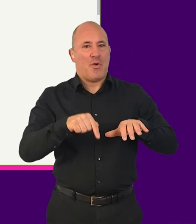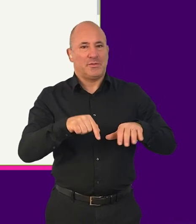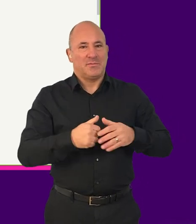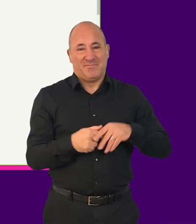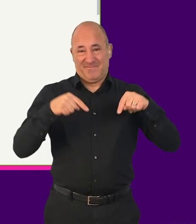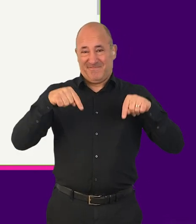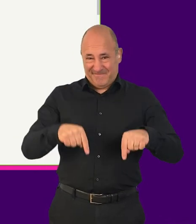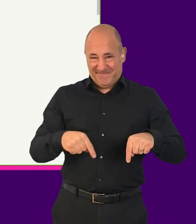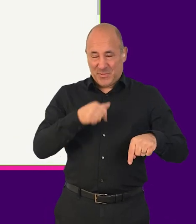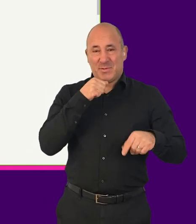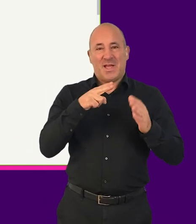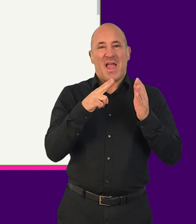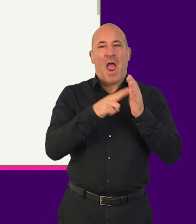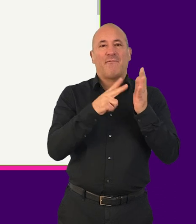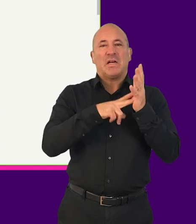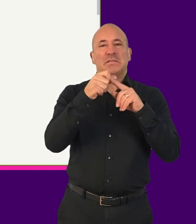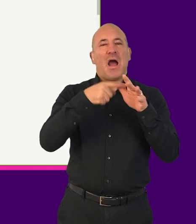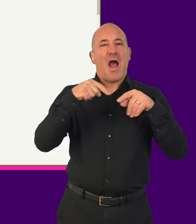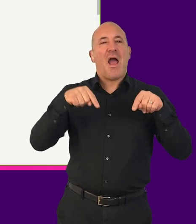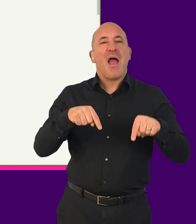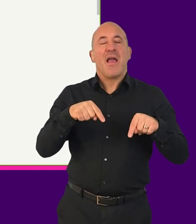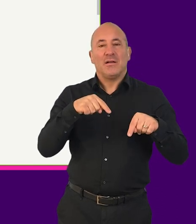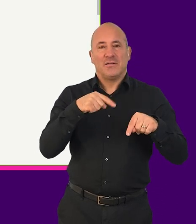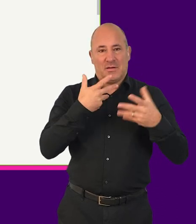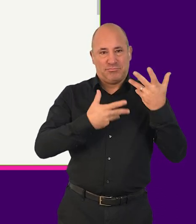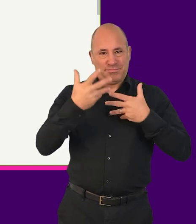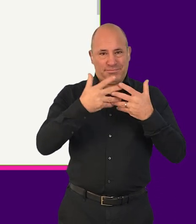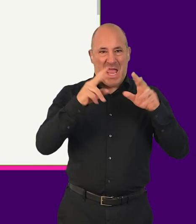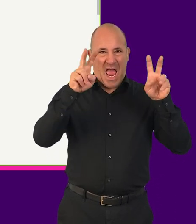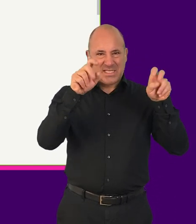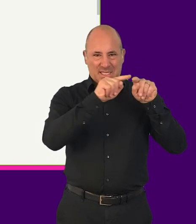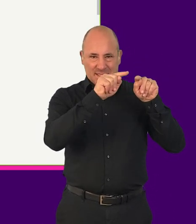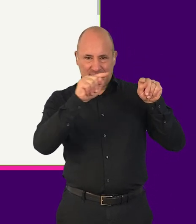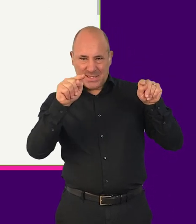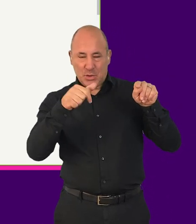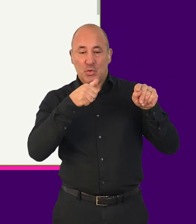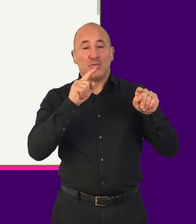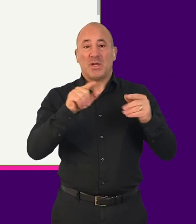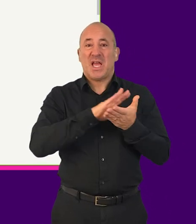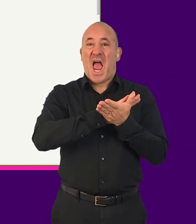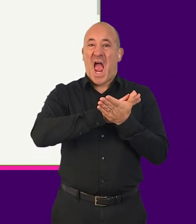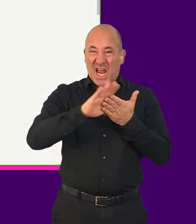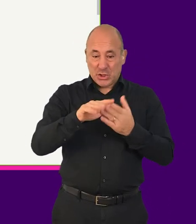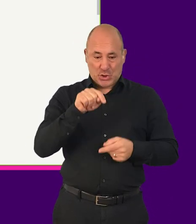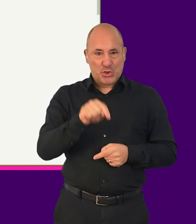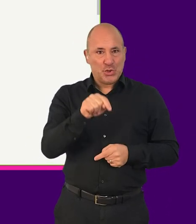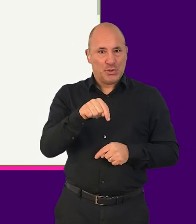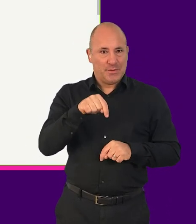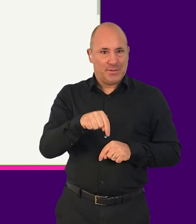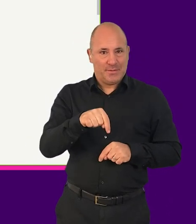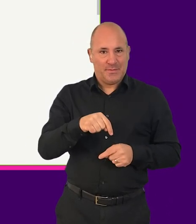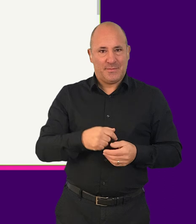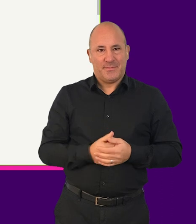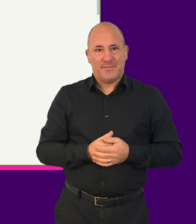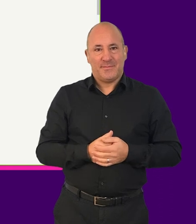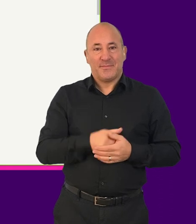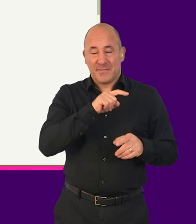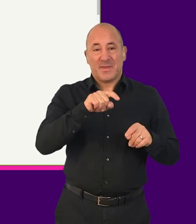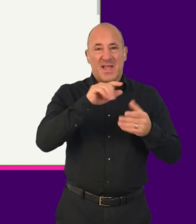example, we're using NVDA to navigate between the headings on the Tetralogical website using the H key. Once we reach a heading that